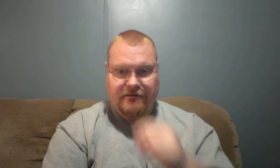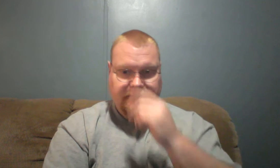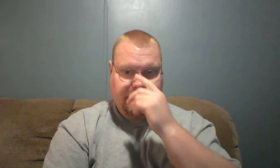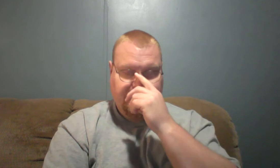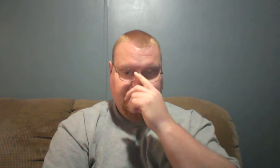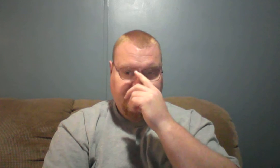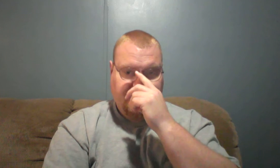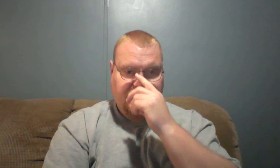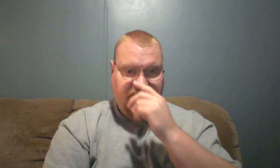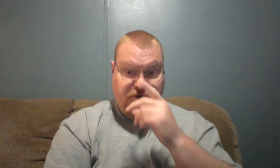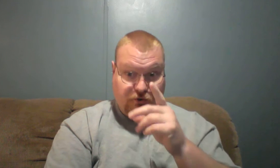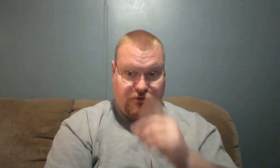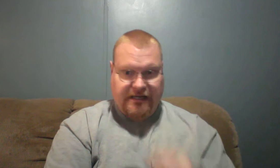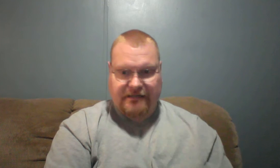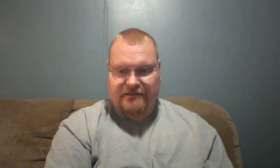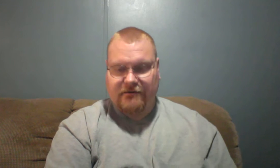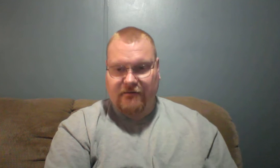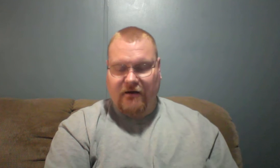the true text of God.